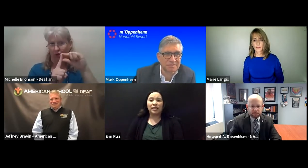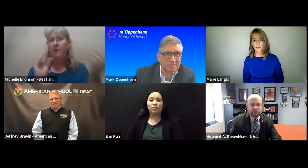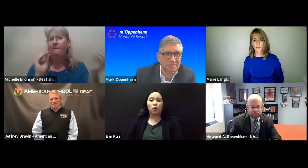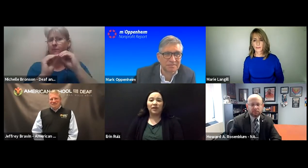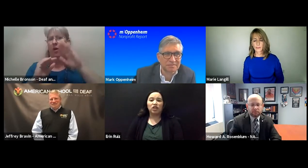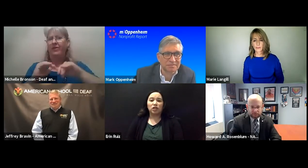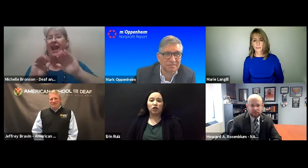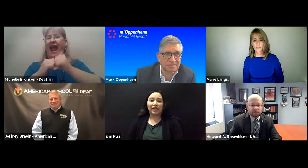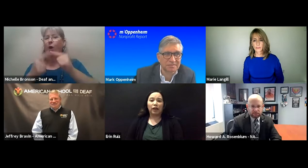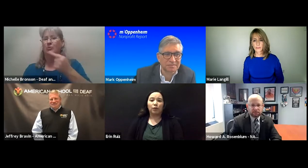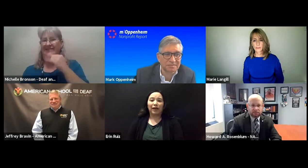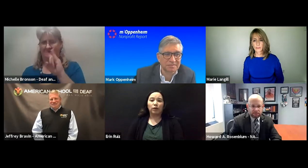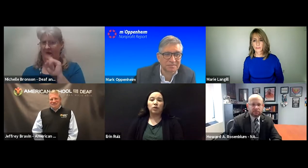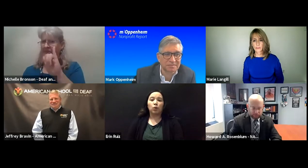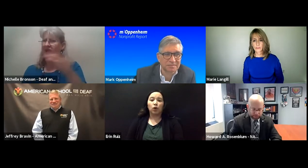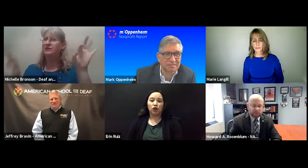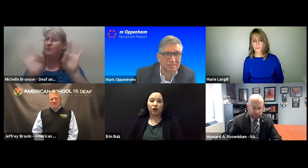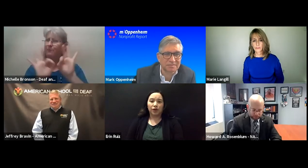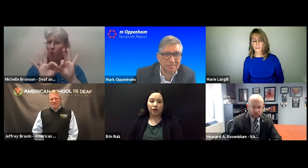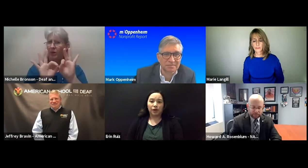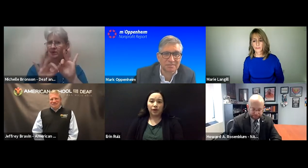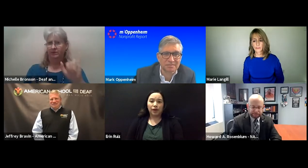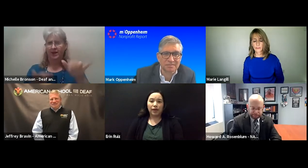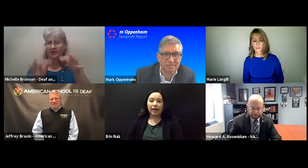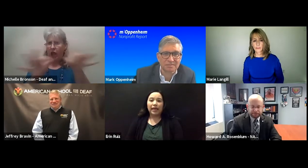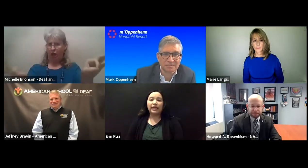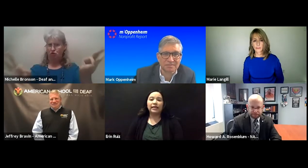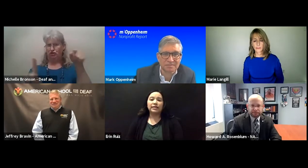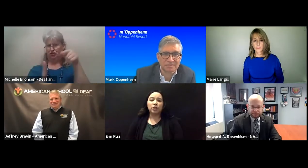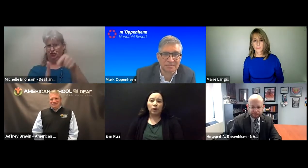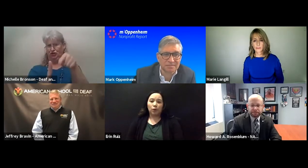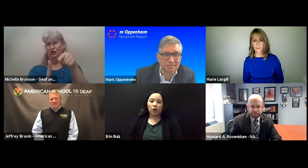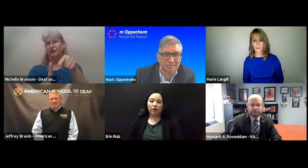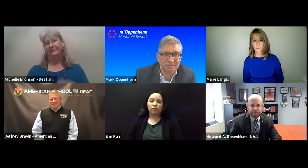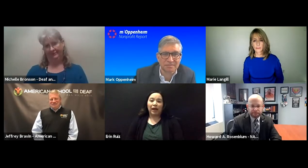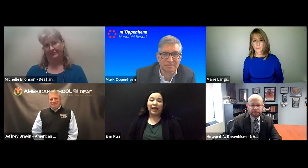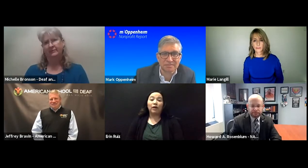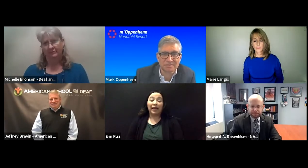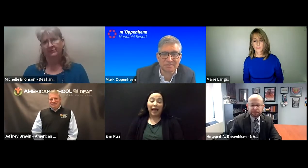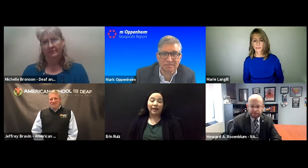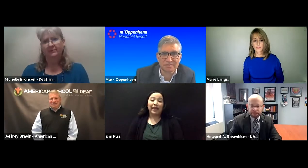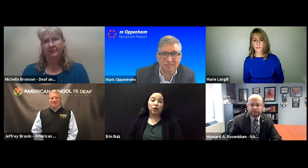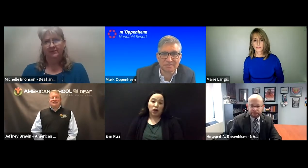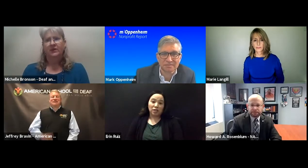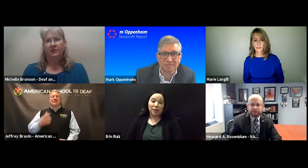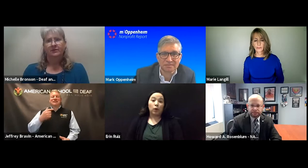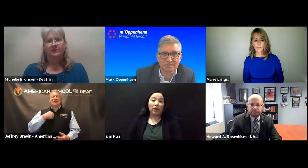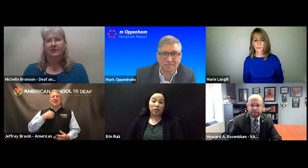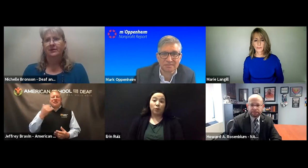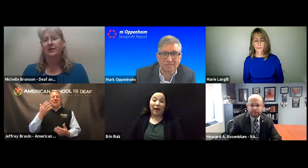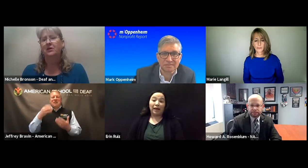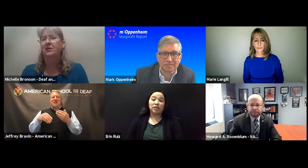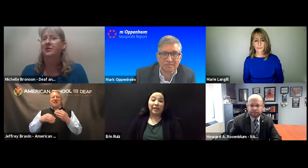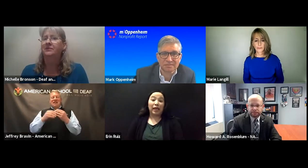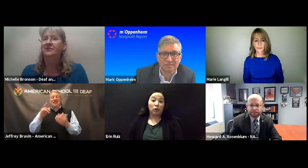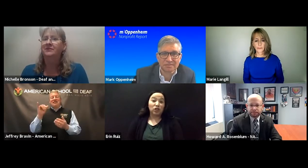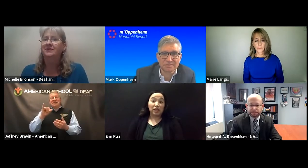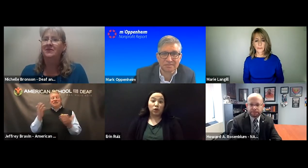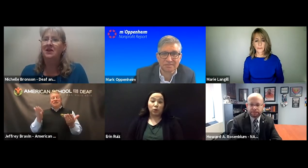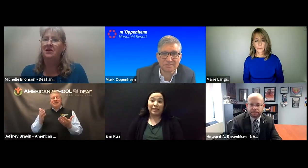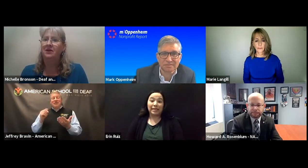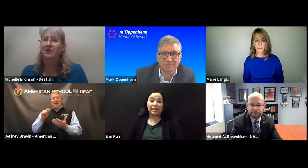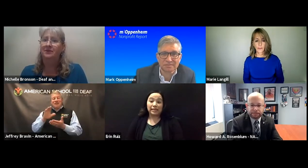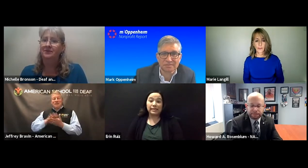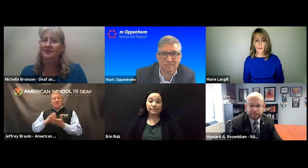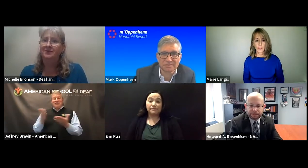education is more than just learning how to pronounce a word. It is so important, right? And again, like you talked about, it's all back to language